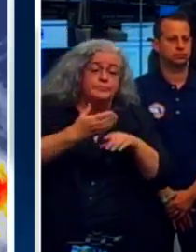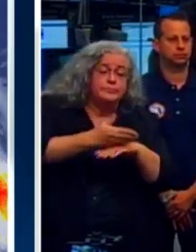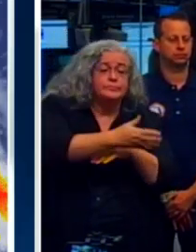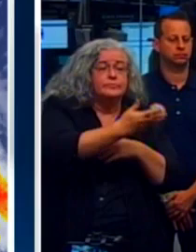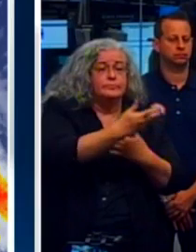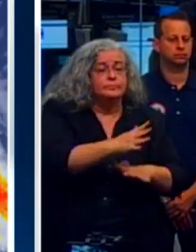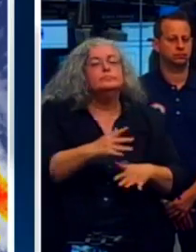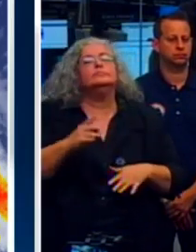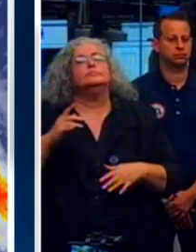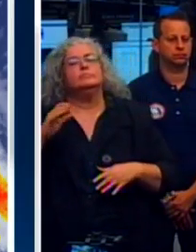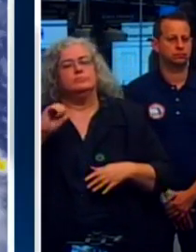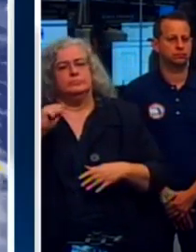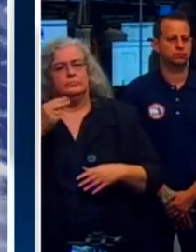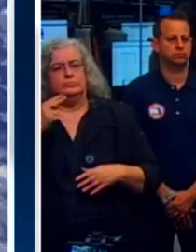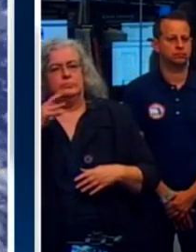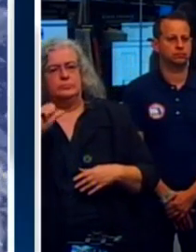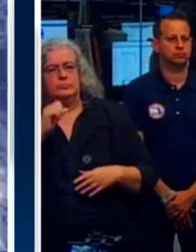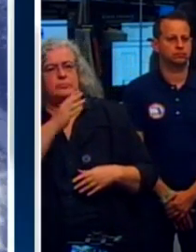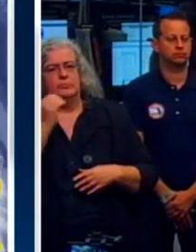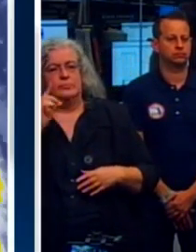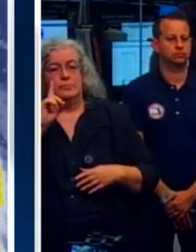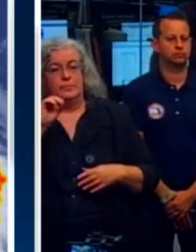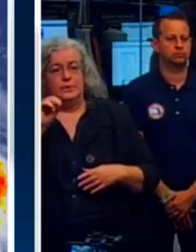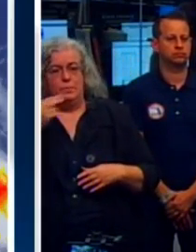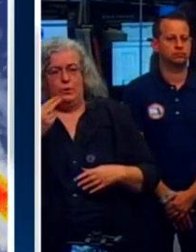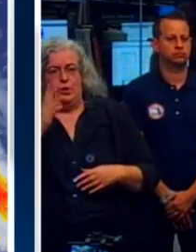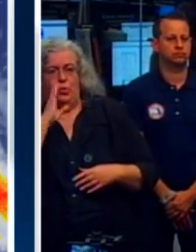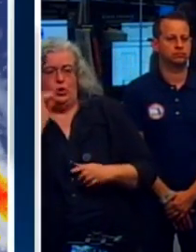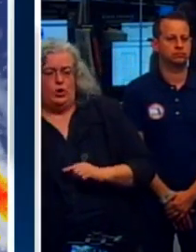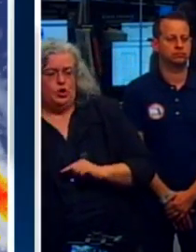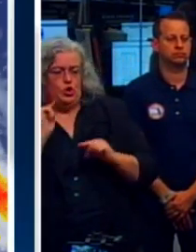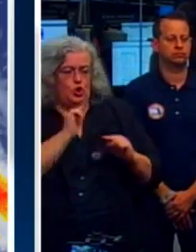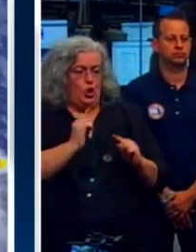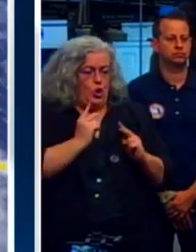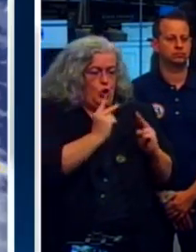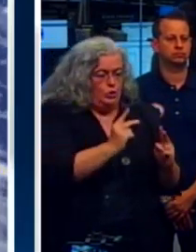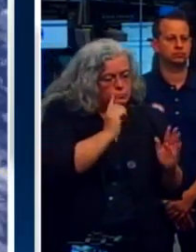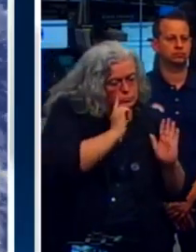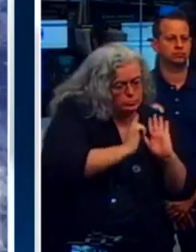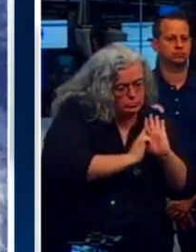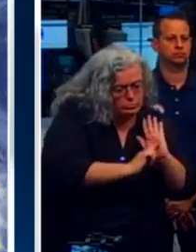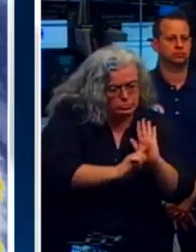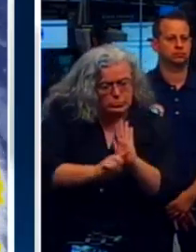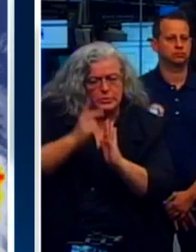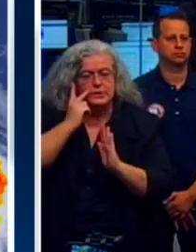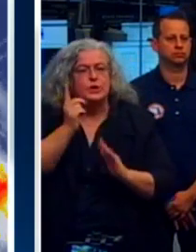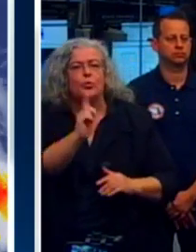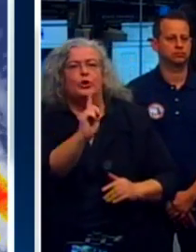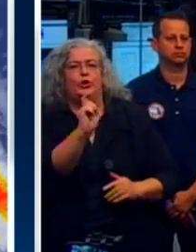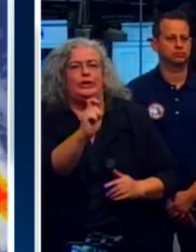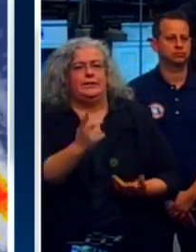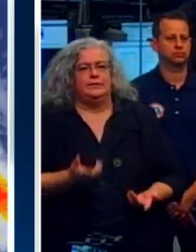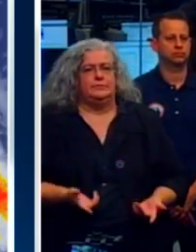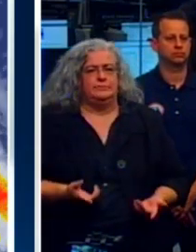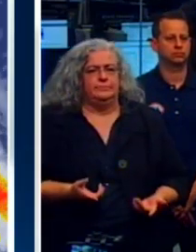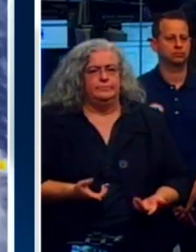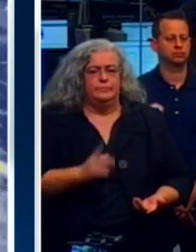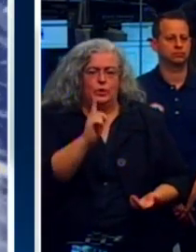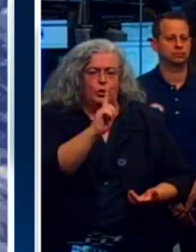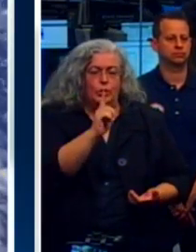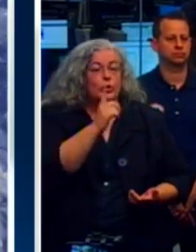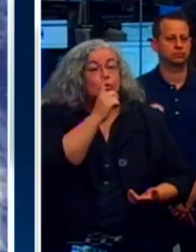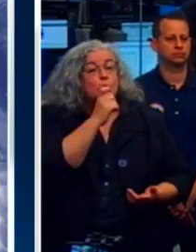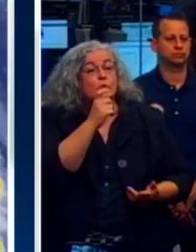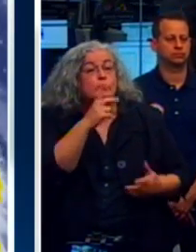done in conjunction with the Department of Health to see where there may be needs after the storm and see who has lost